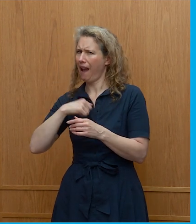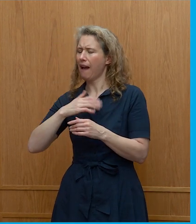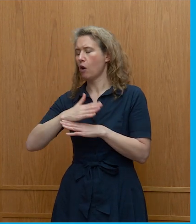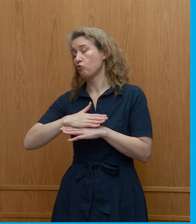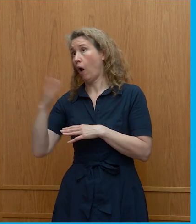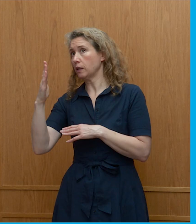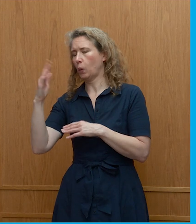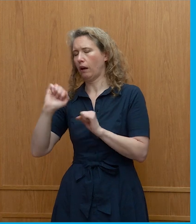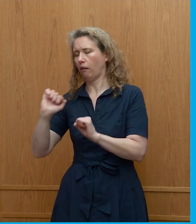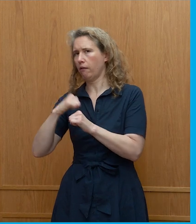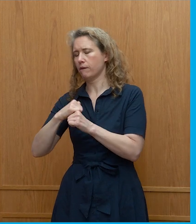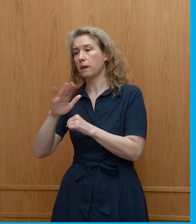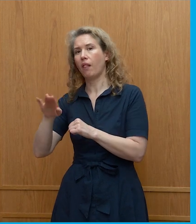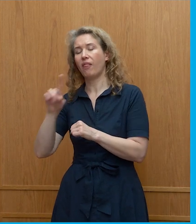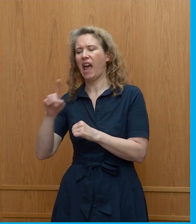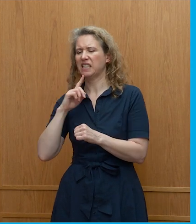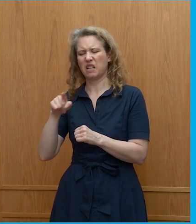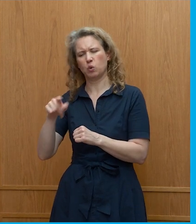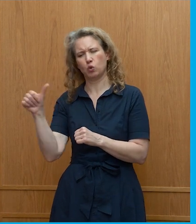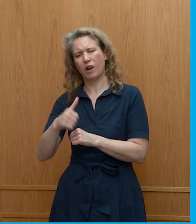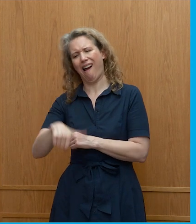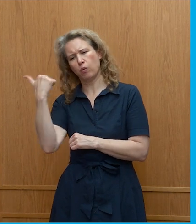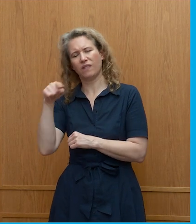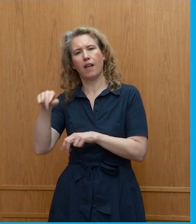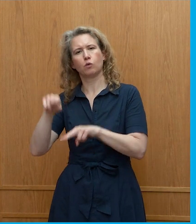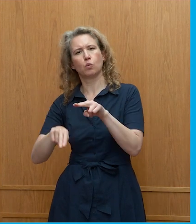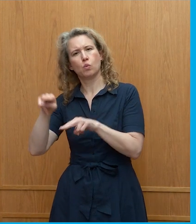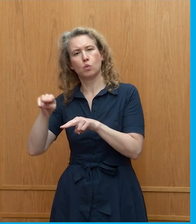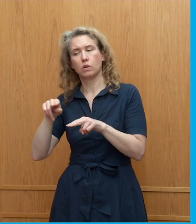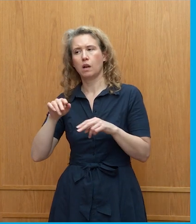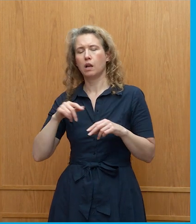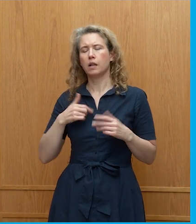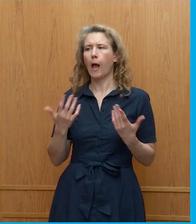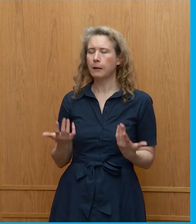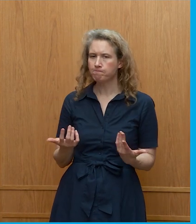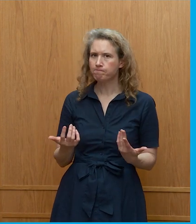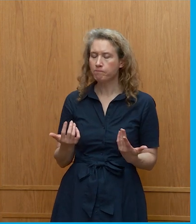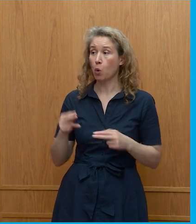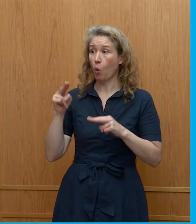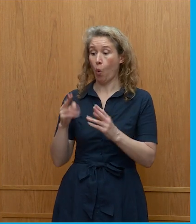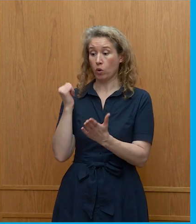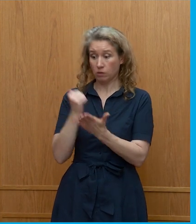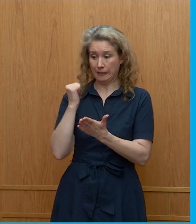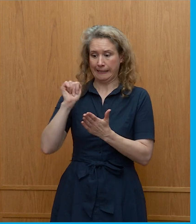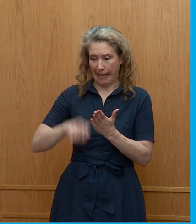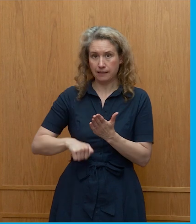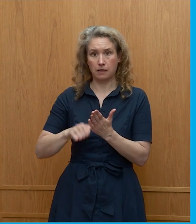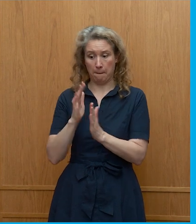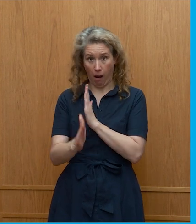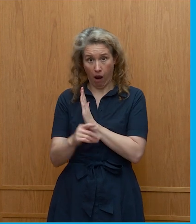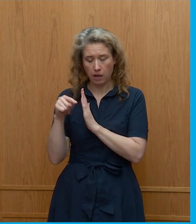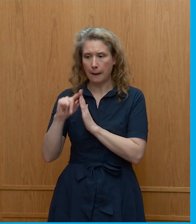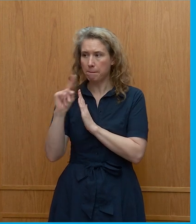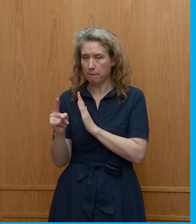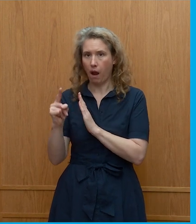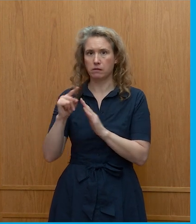right now, they had calls to leave the court as well. So I'd like to think that the law can bring